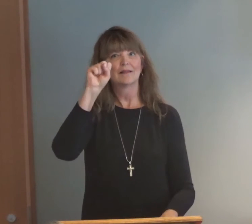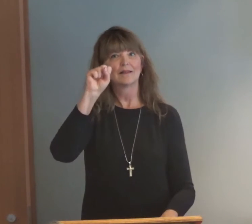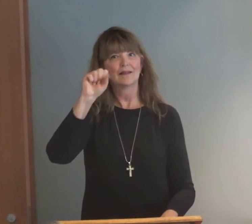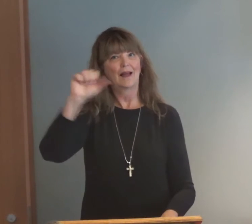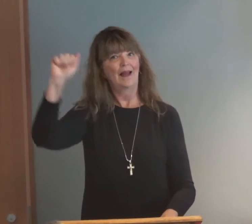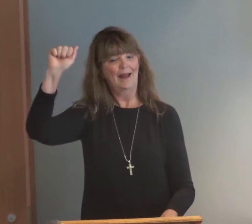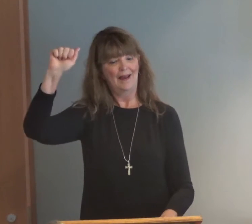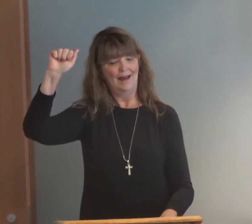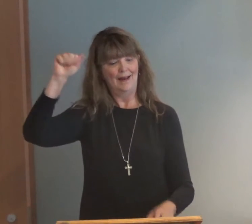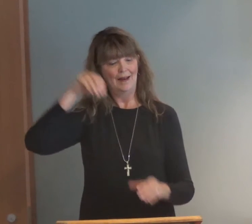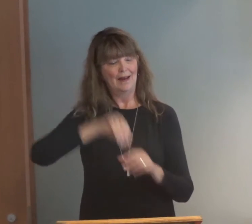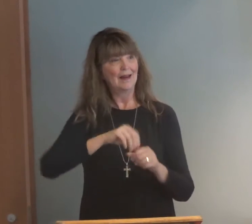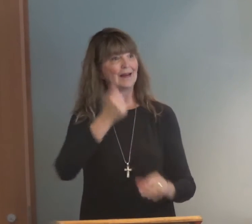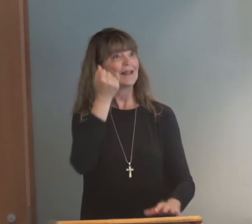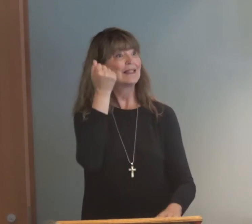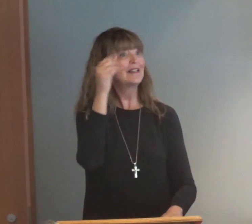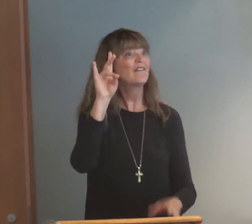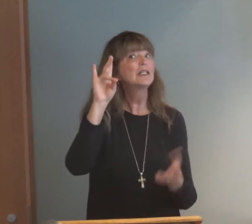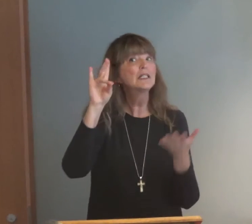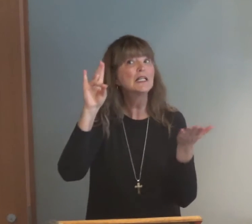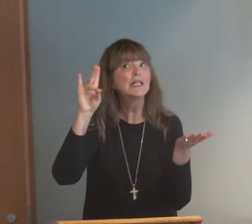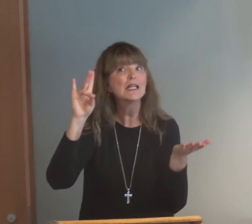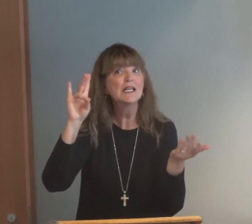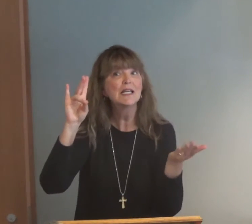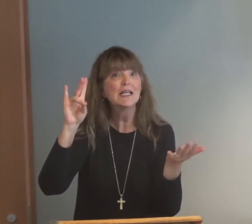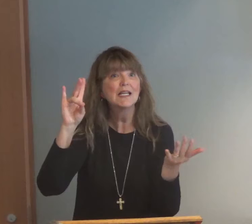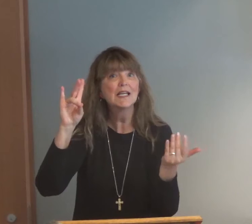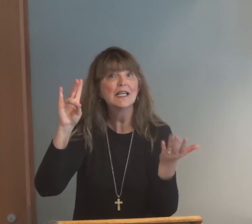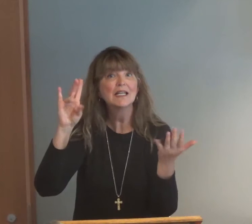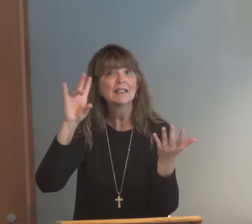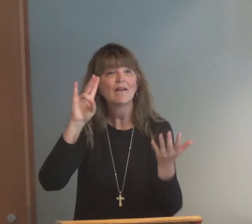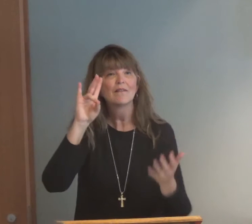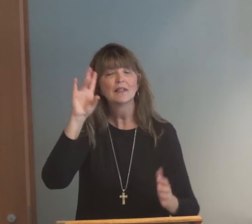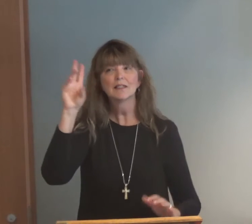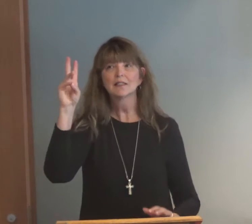when we formally became the United States of America in what year?